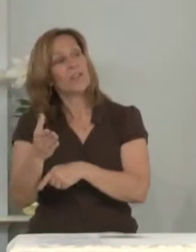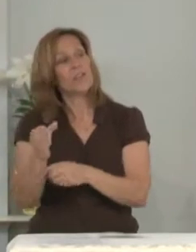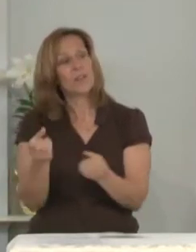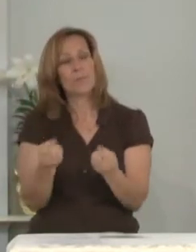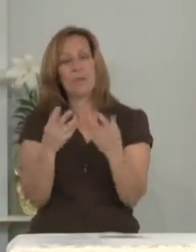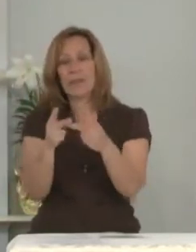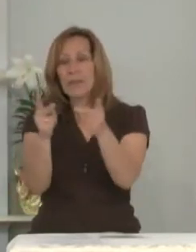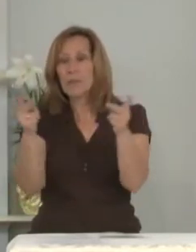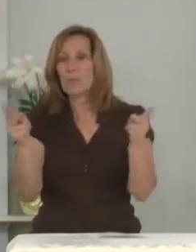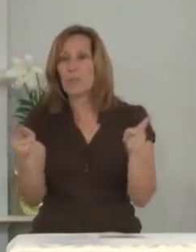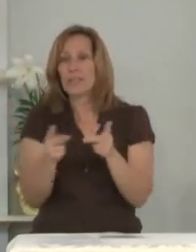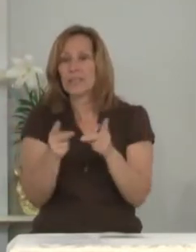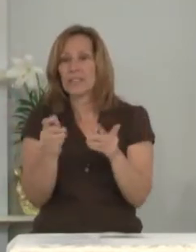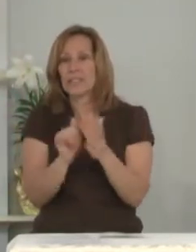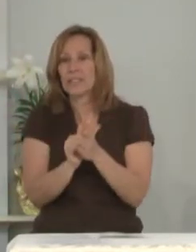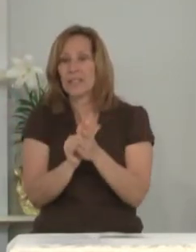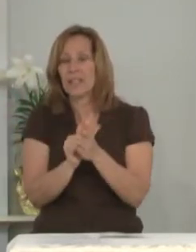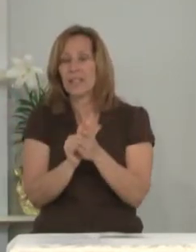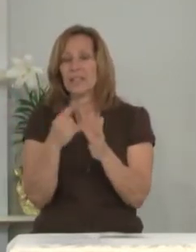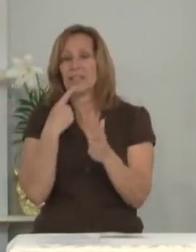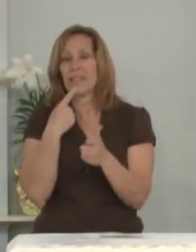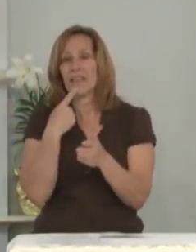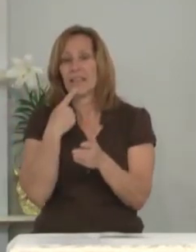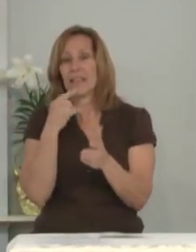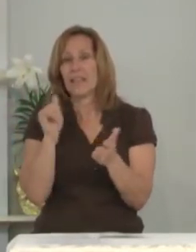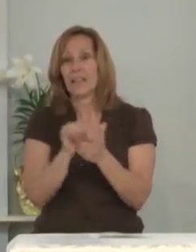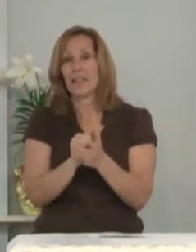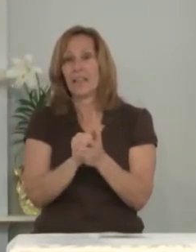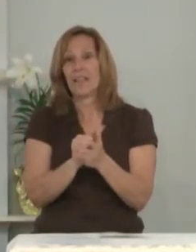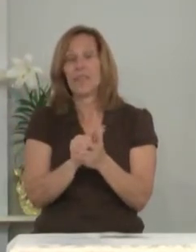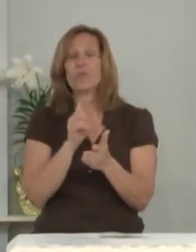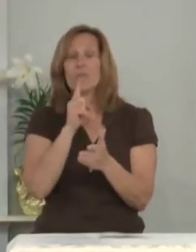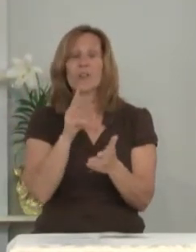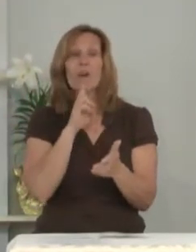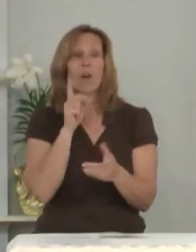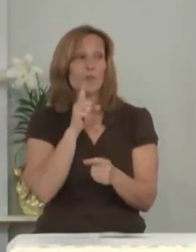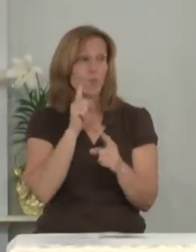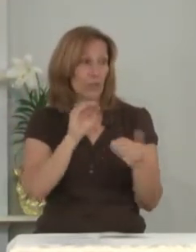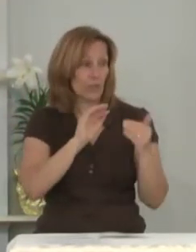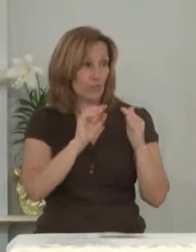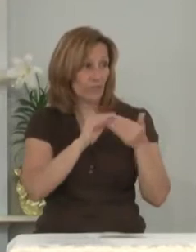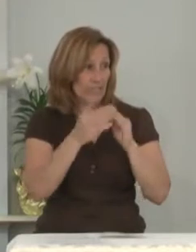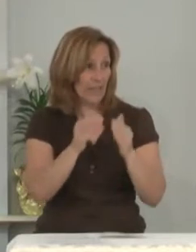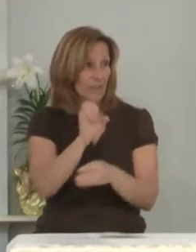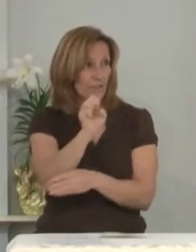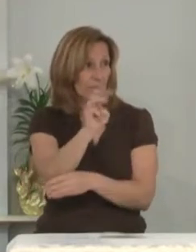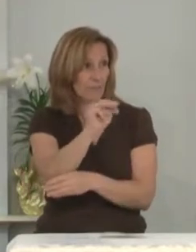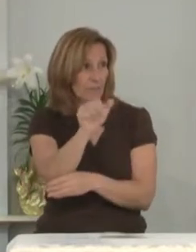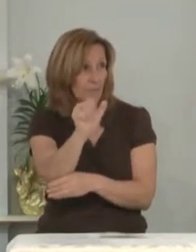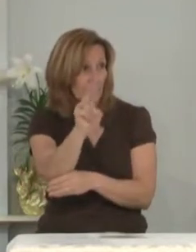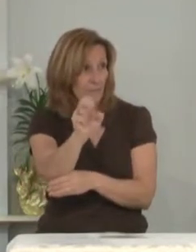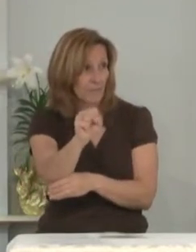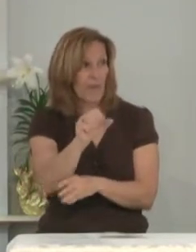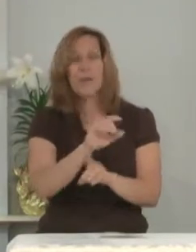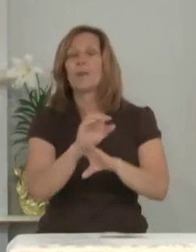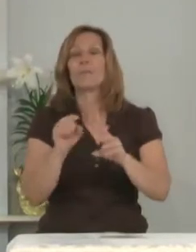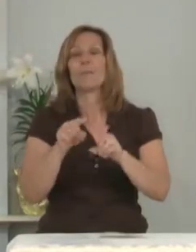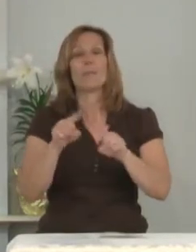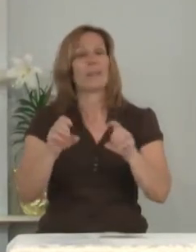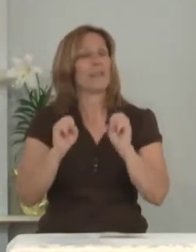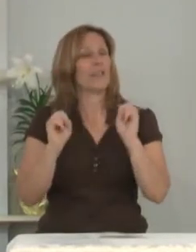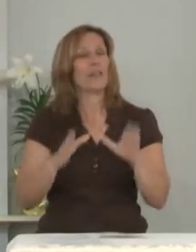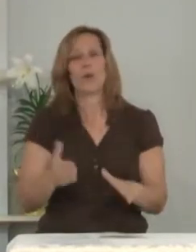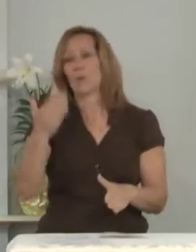several places that lay claim to being Emmaus but no one's really sure